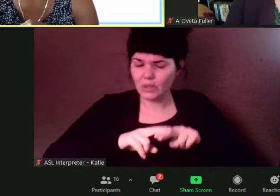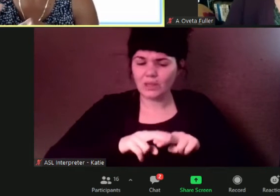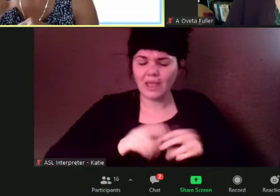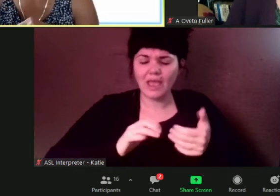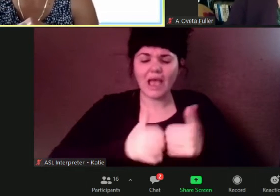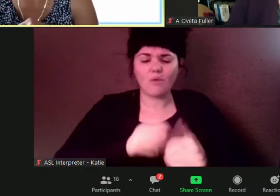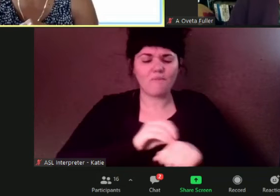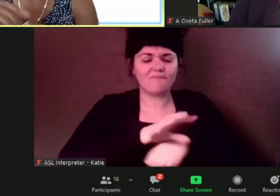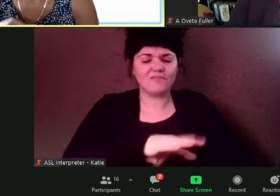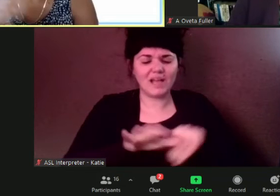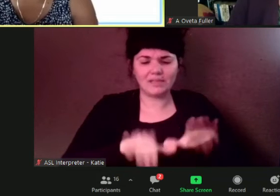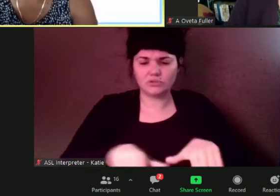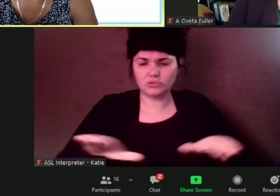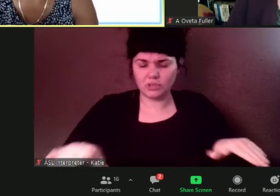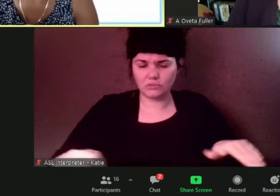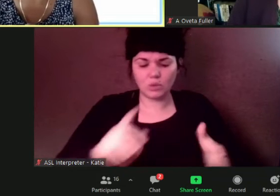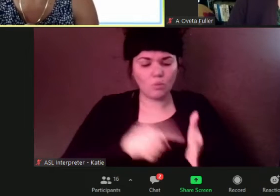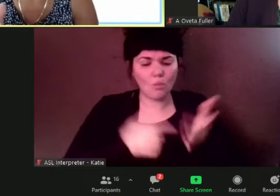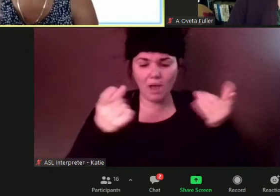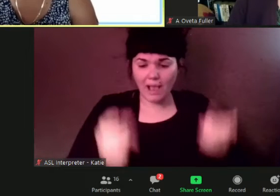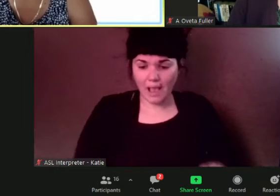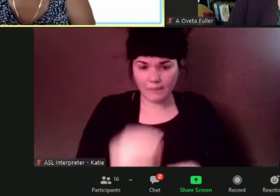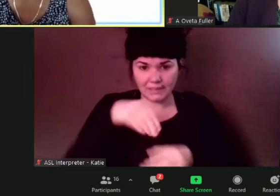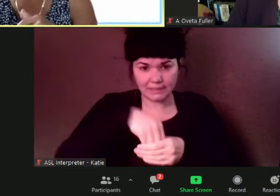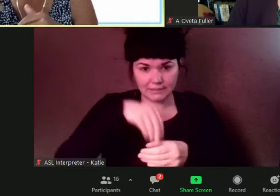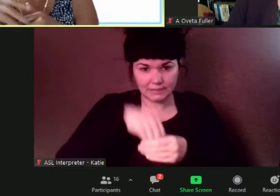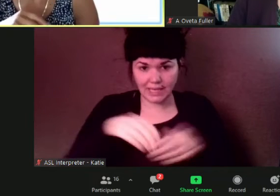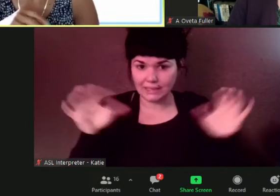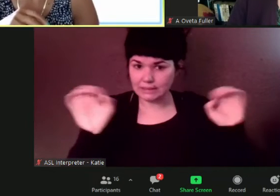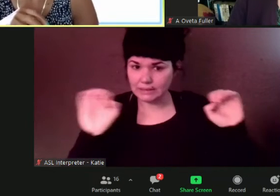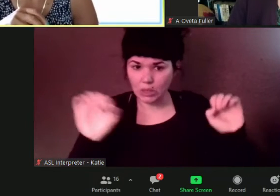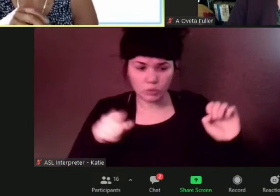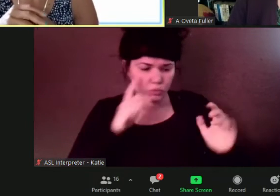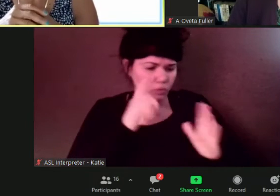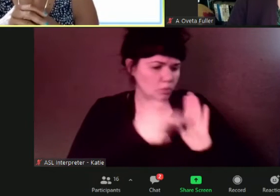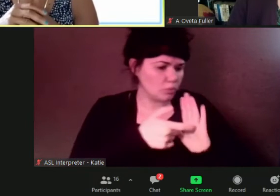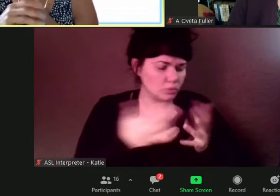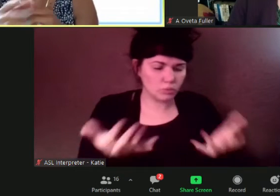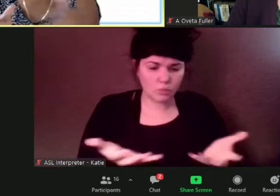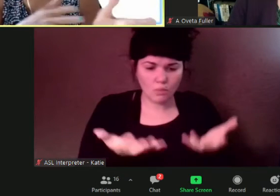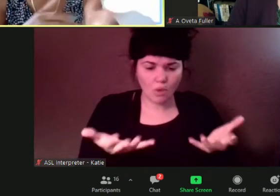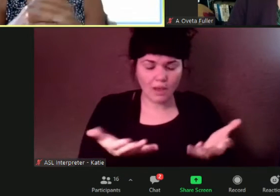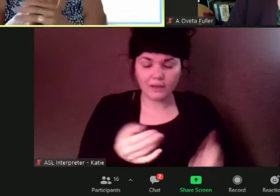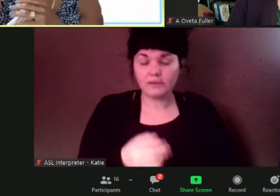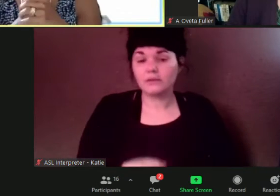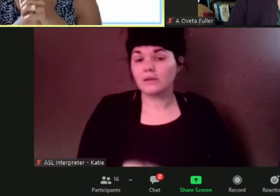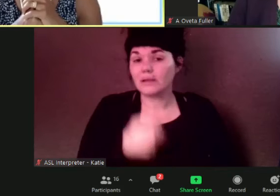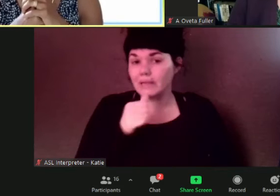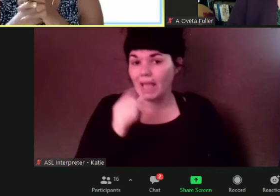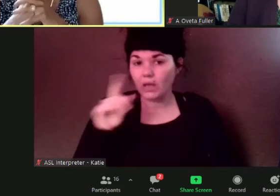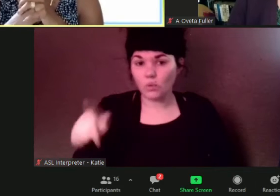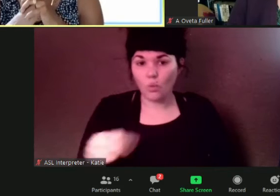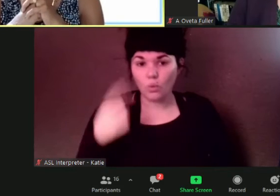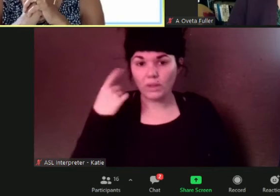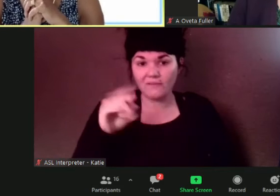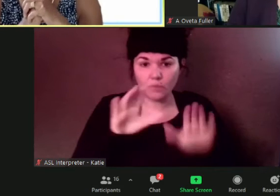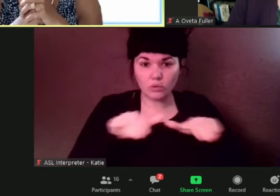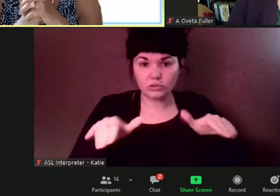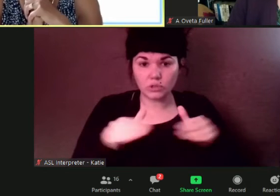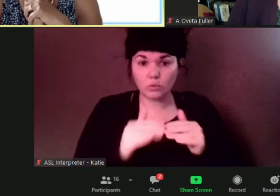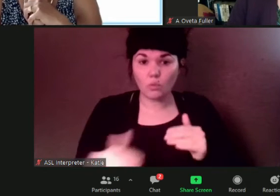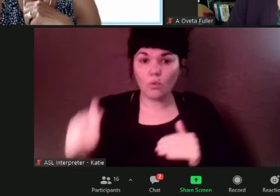the er's etc not only for children 12 plus but for children uh 12 and under dr cunningham welcome